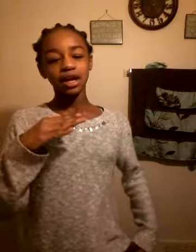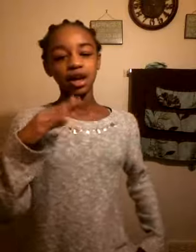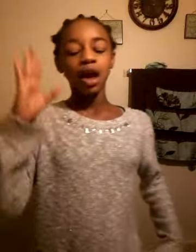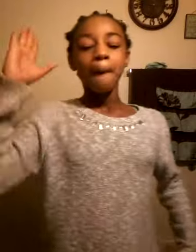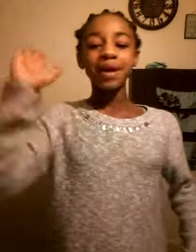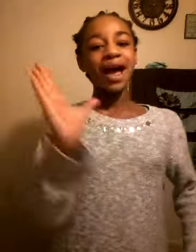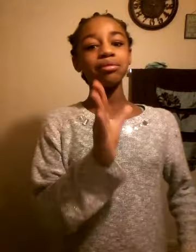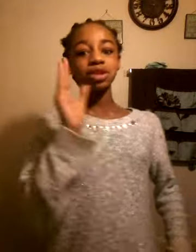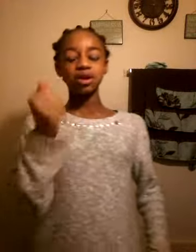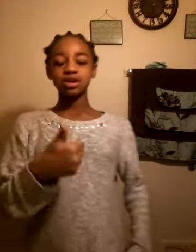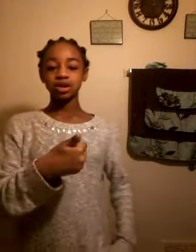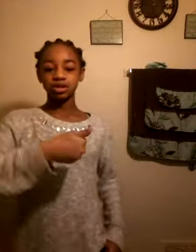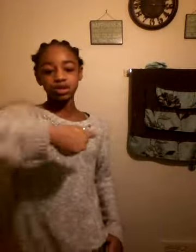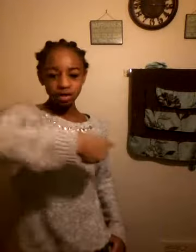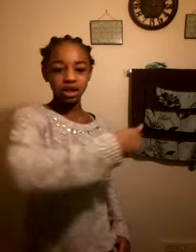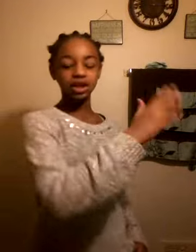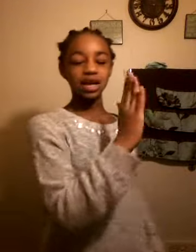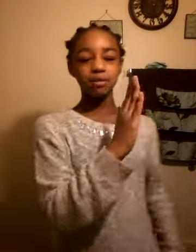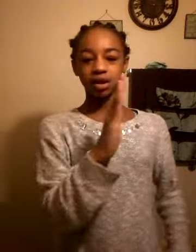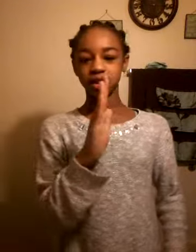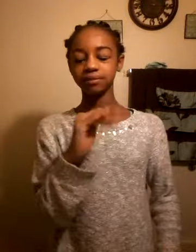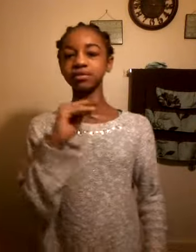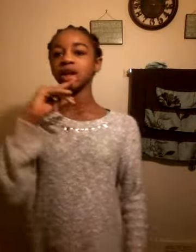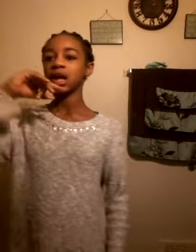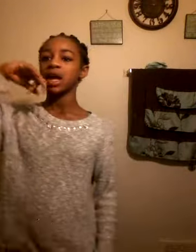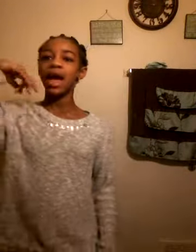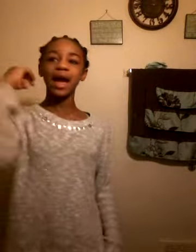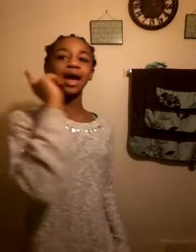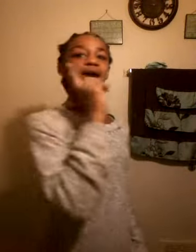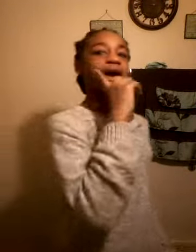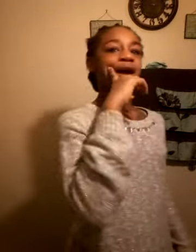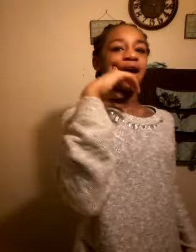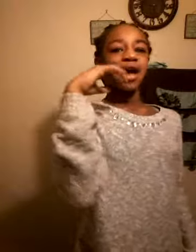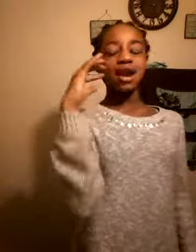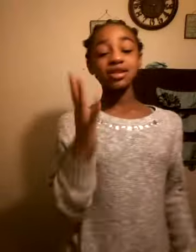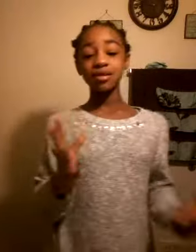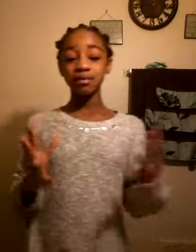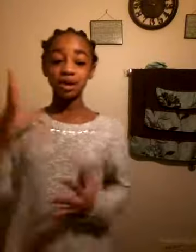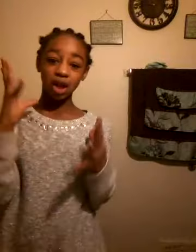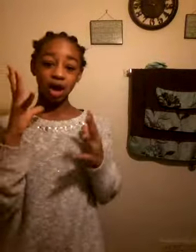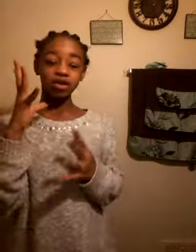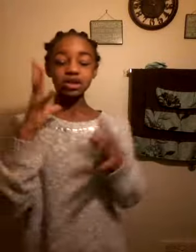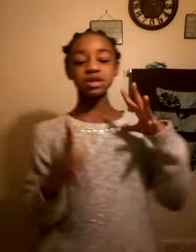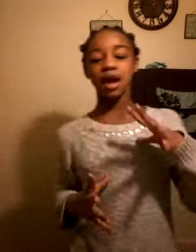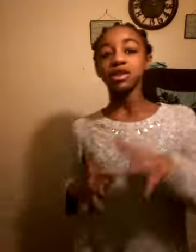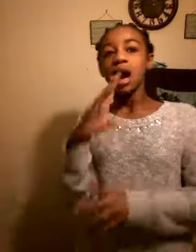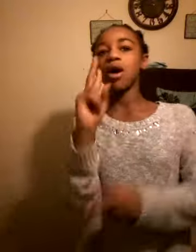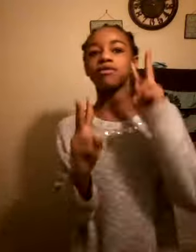but I'm turning 13 next month and and also can be a blogger sometimes I will have